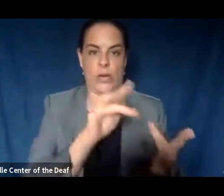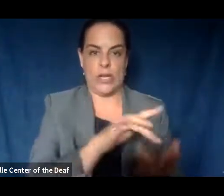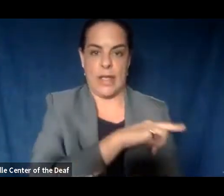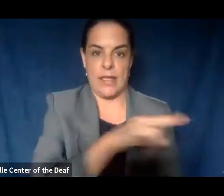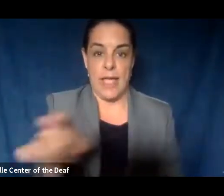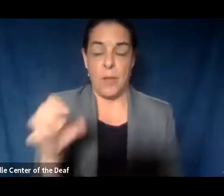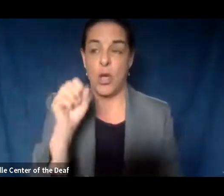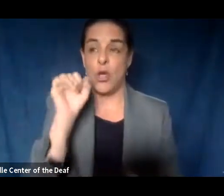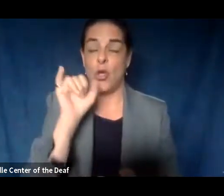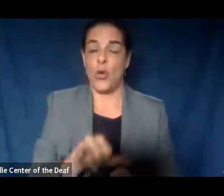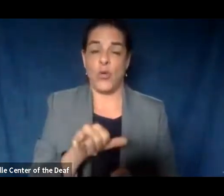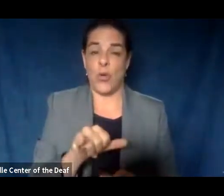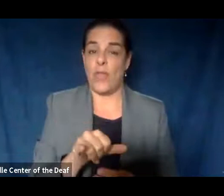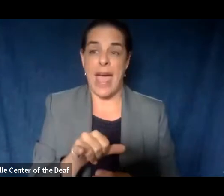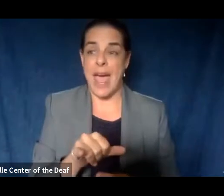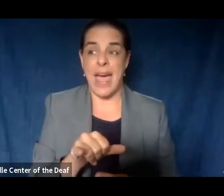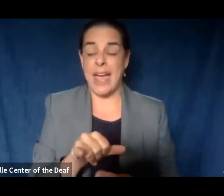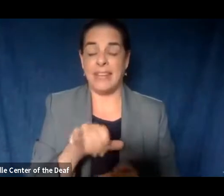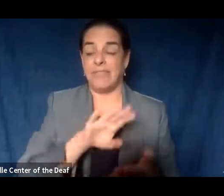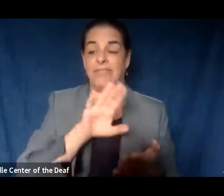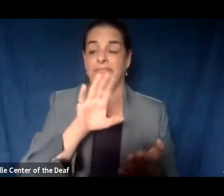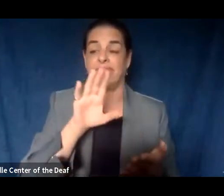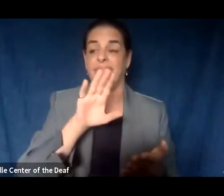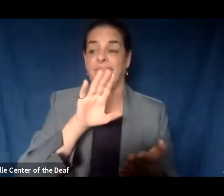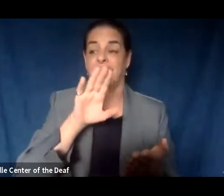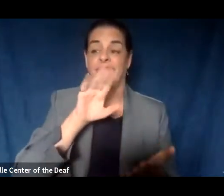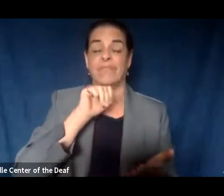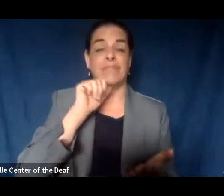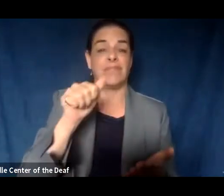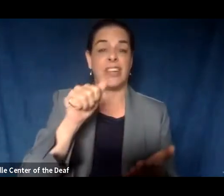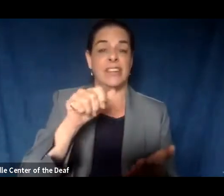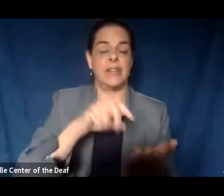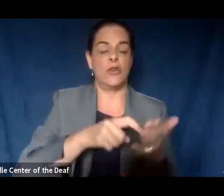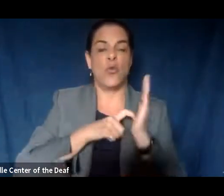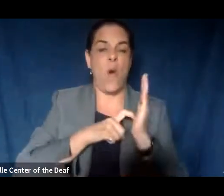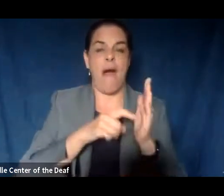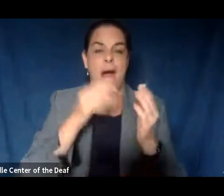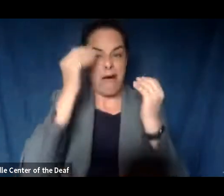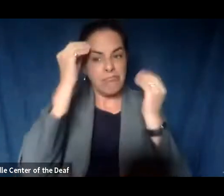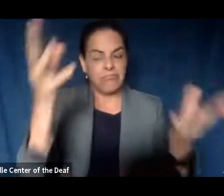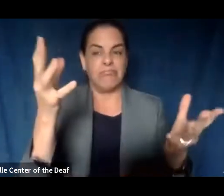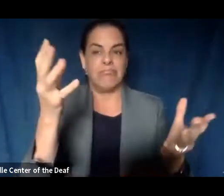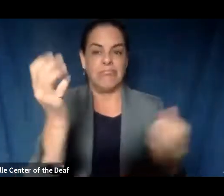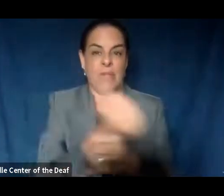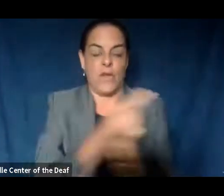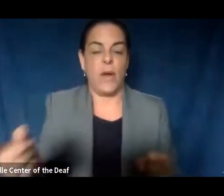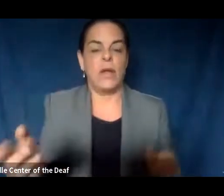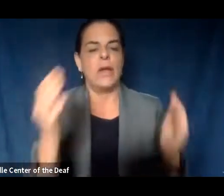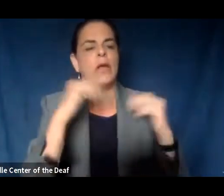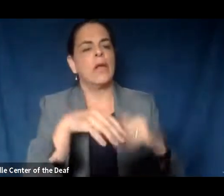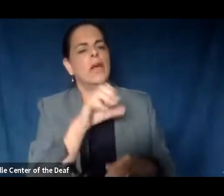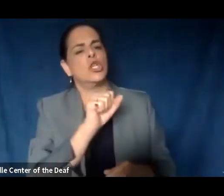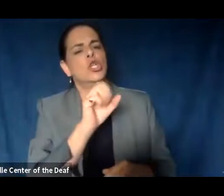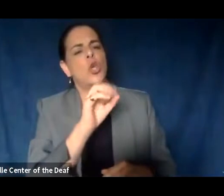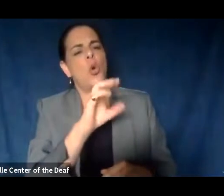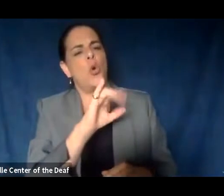negates the need for public notification. From Brian Wernbach, social media postings yesterday were speculating that a